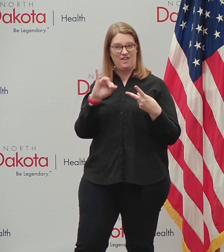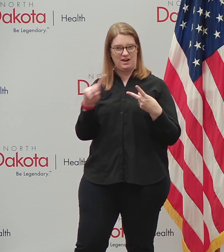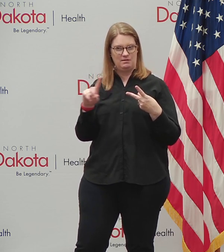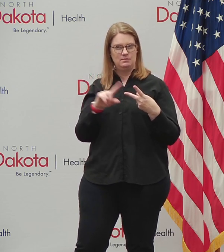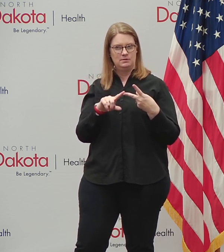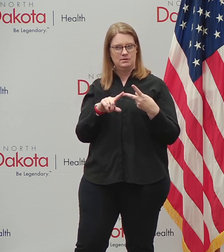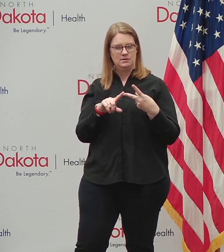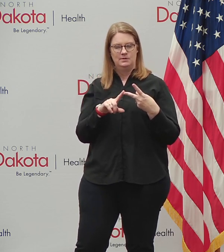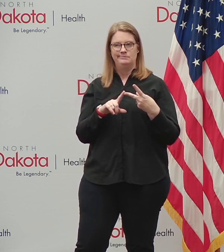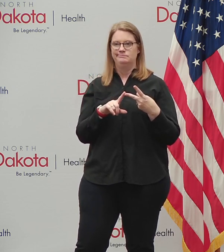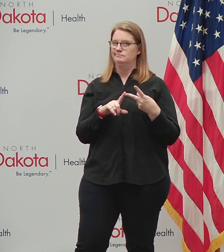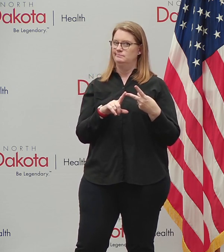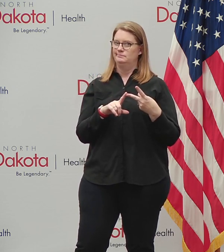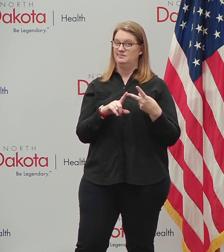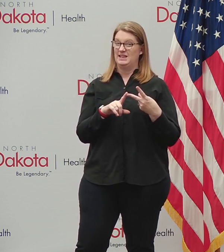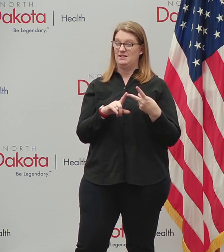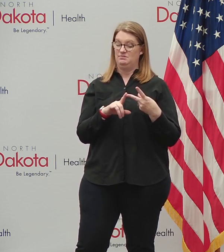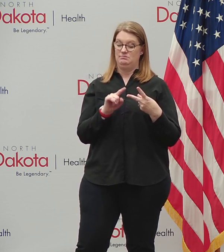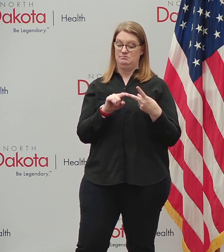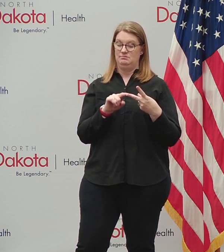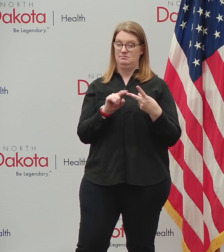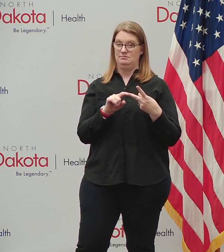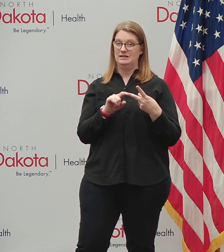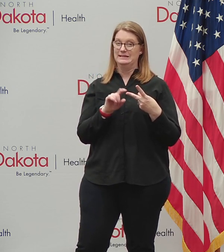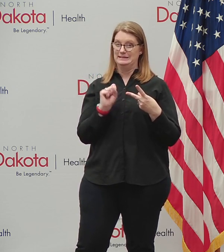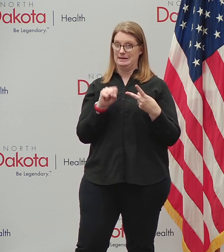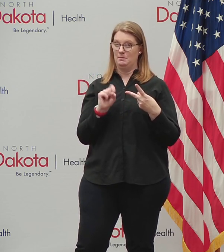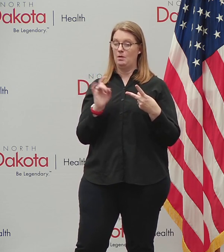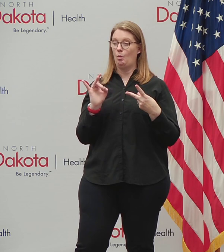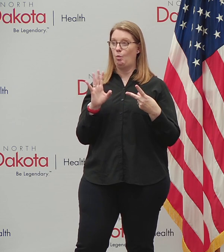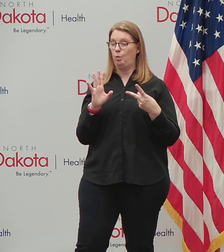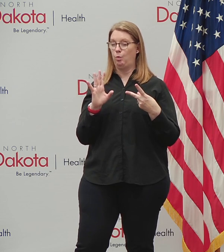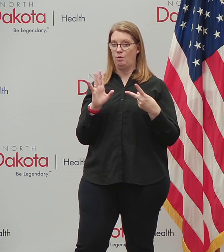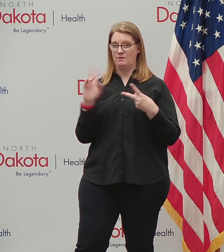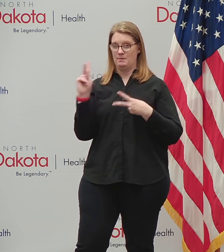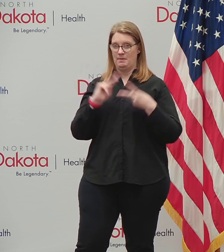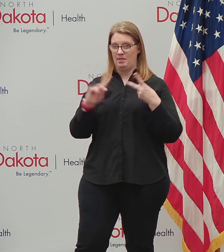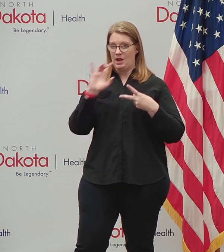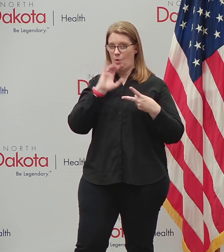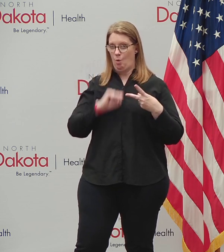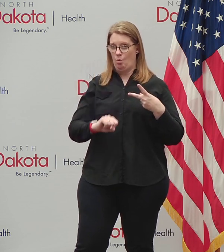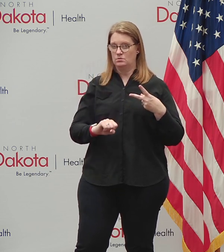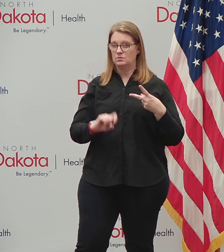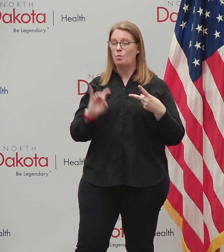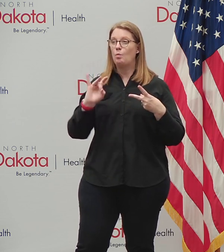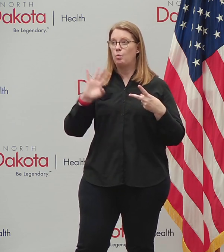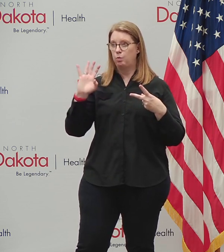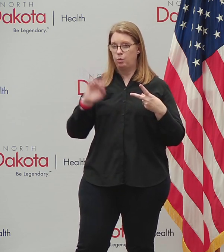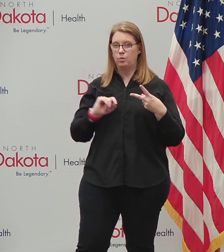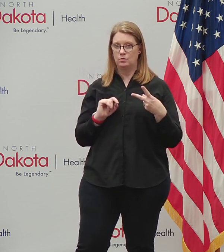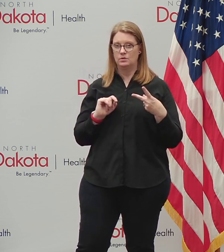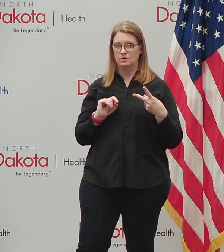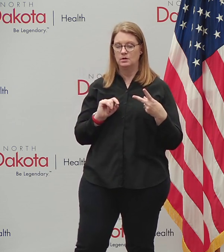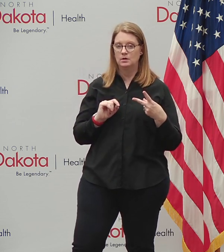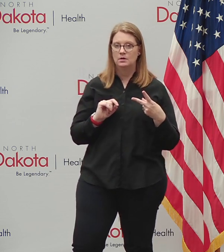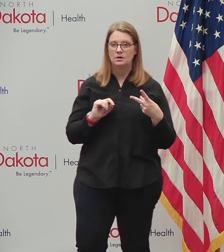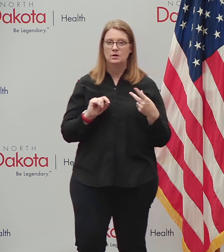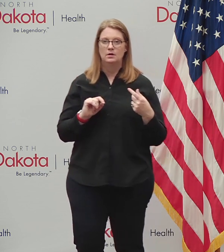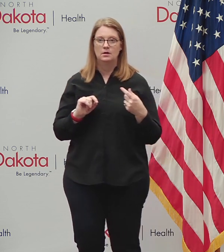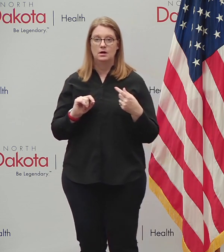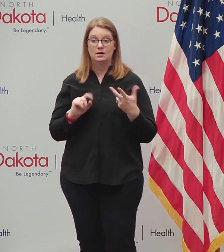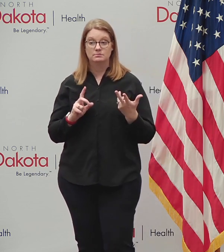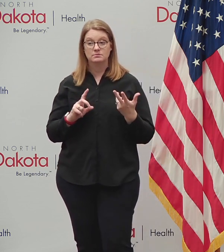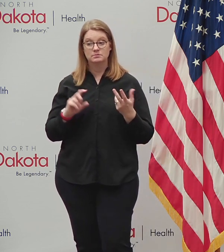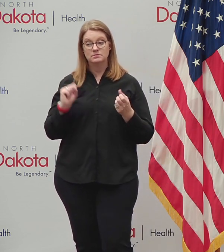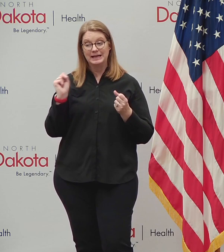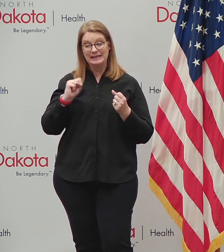which can be, uh, very deadly for people, uh, that are elderly. Uh, it's a, and so again, we're, you know, yeah,